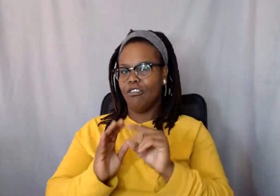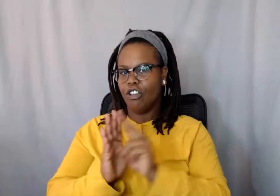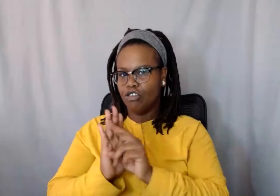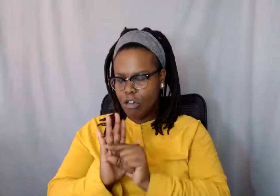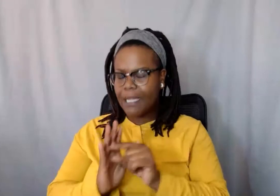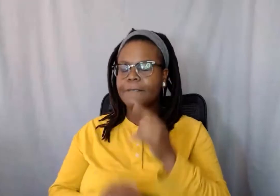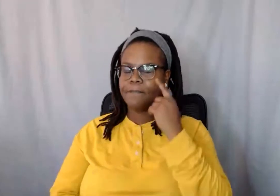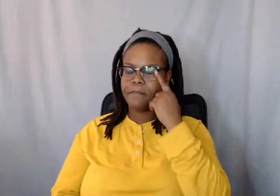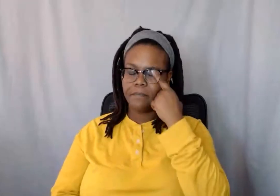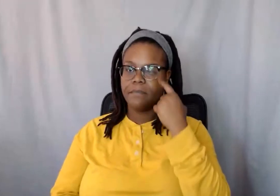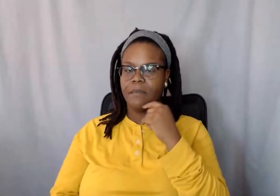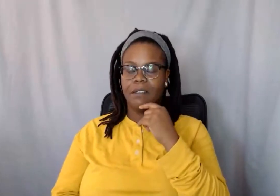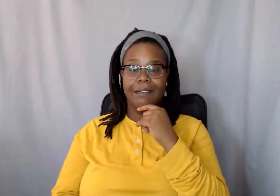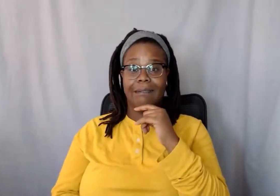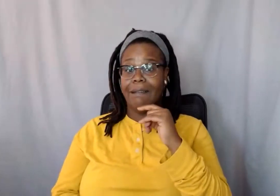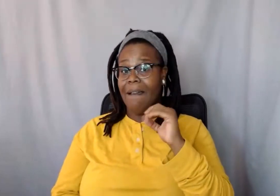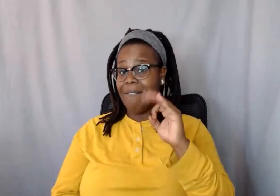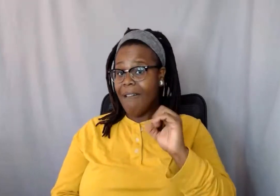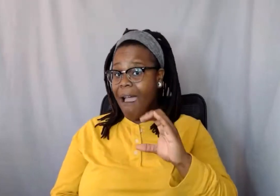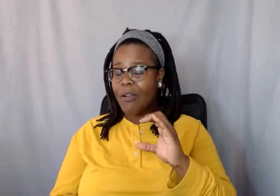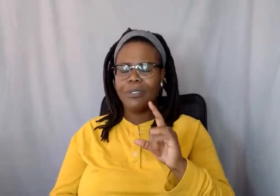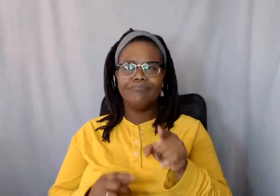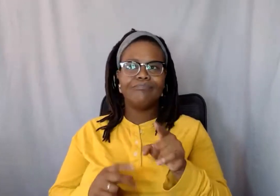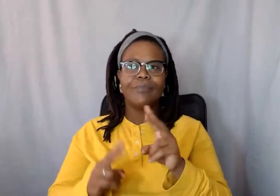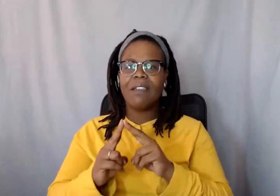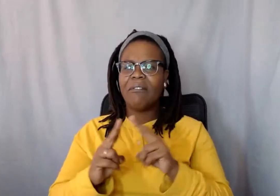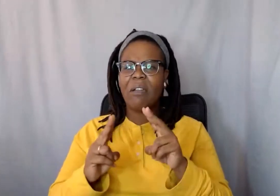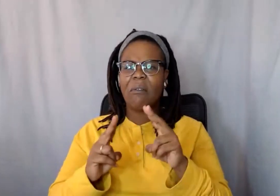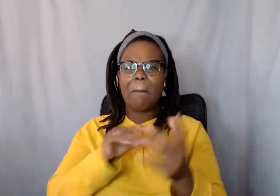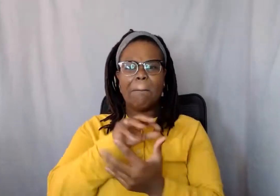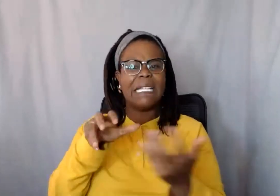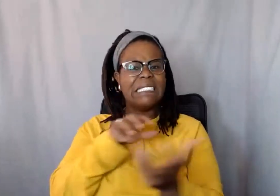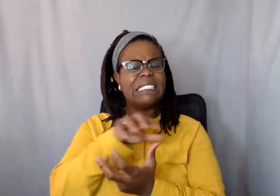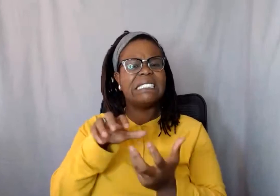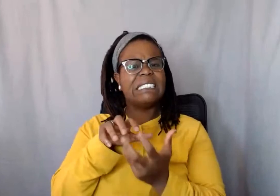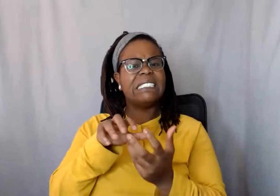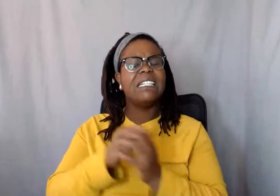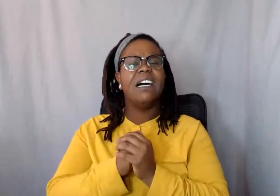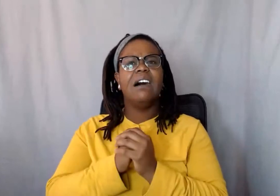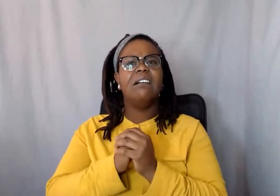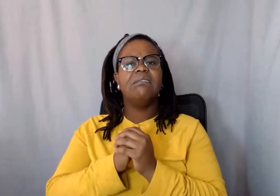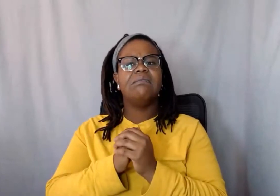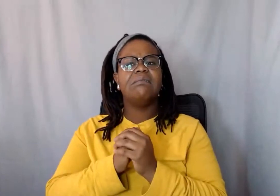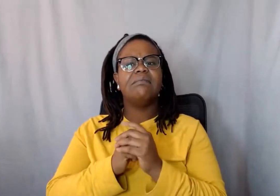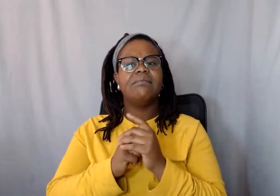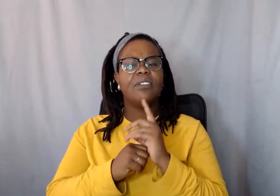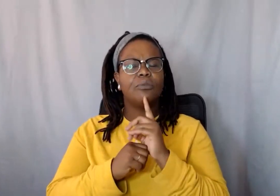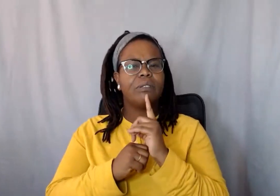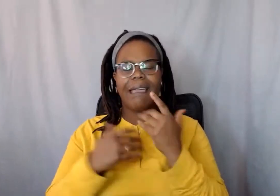faculty were very mixed in a sense, where there was some faculty that I had great interaction with and some of